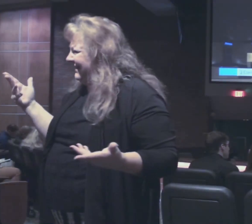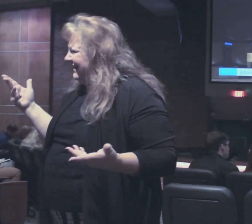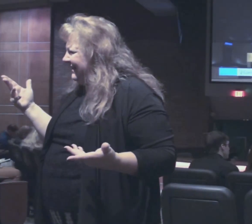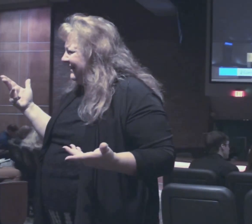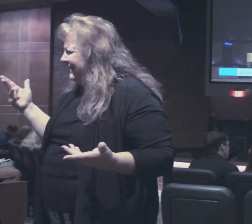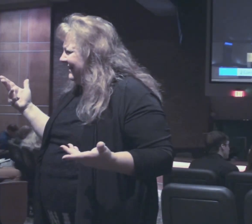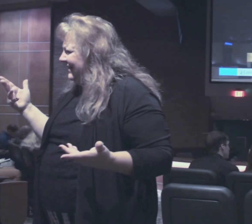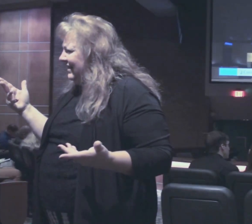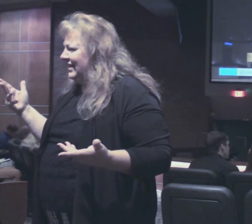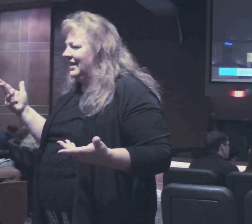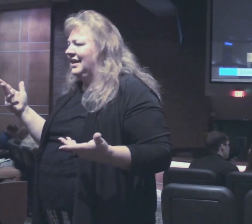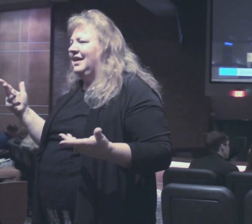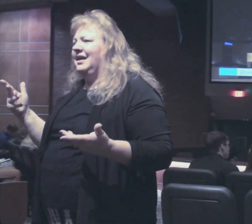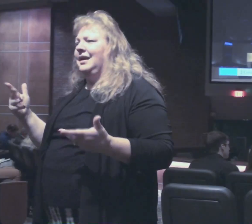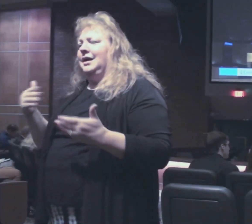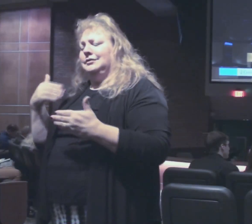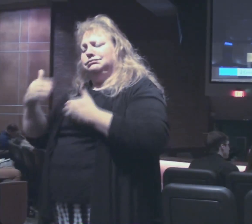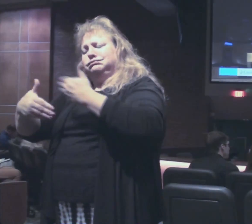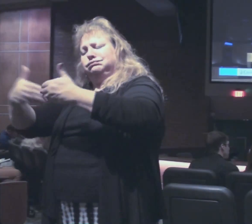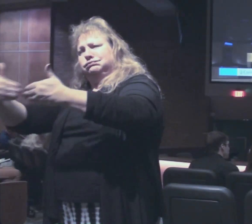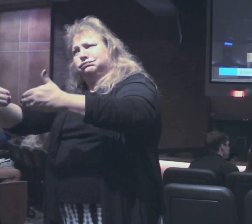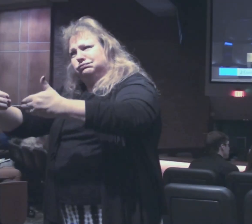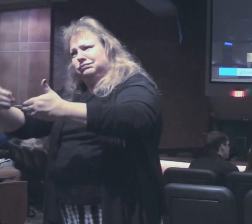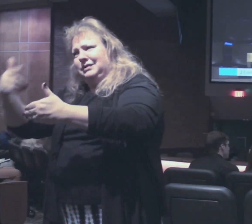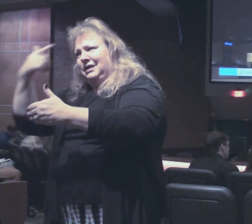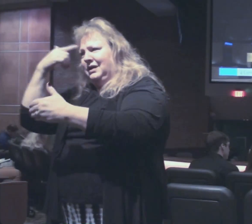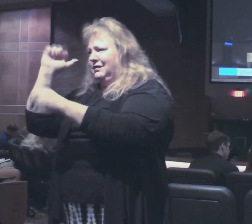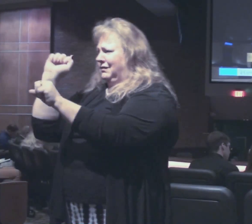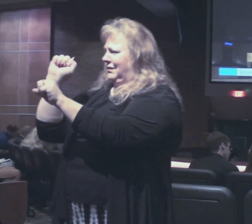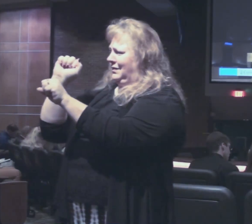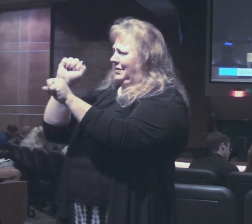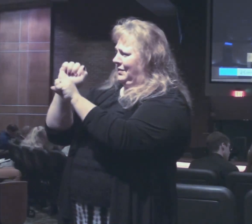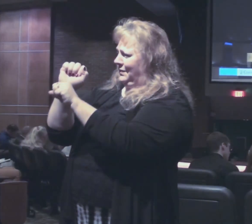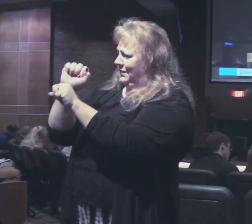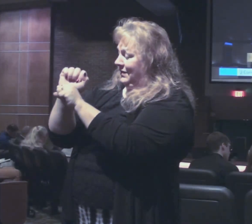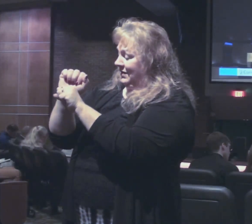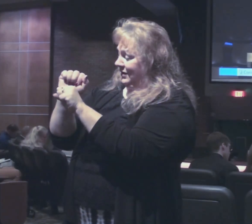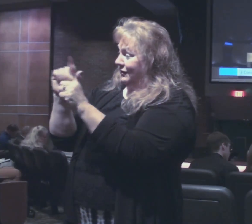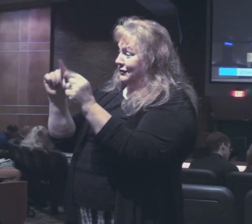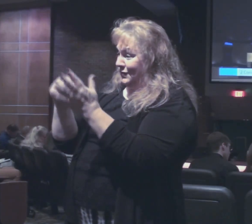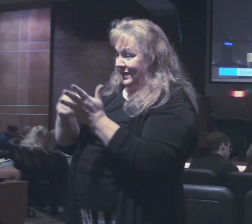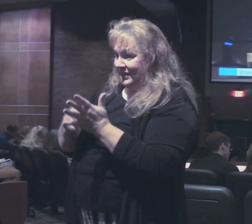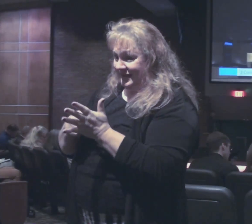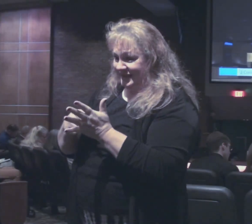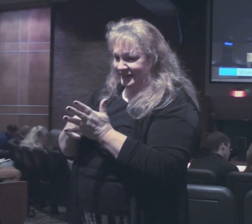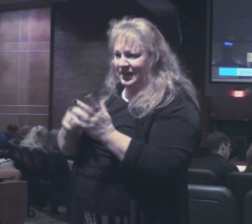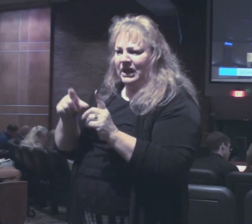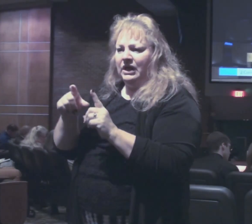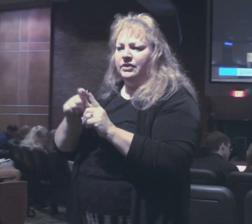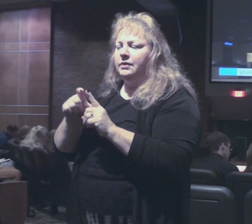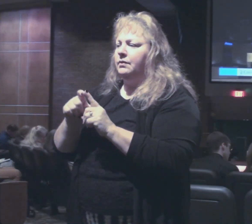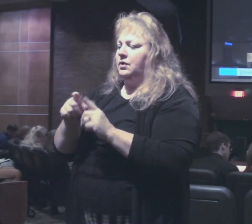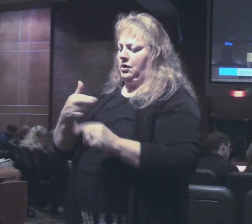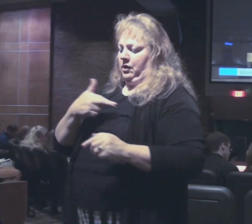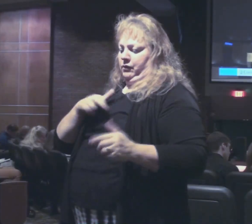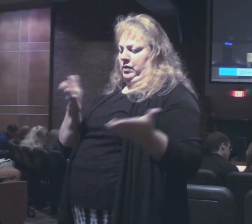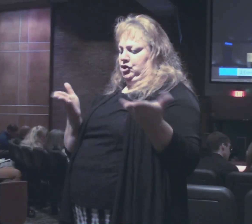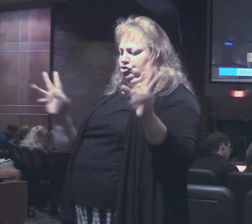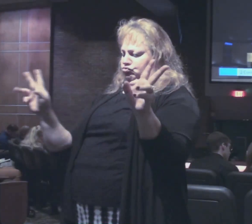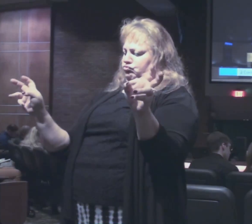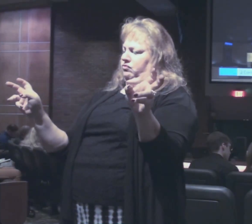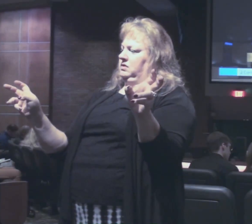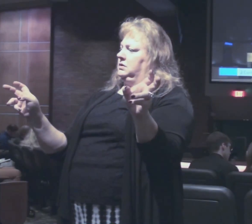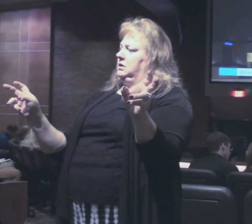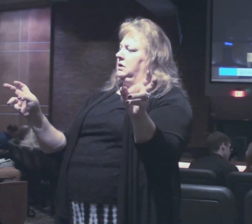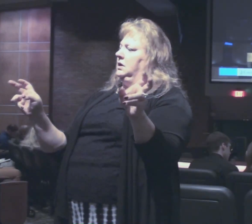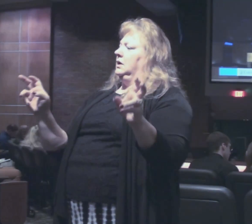and it just goes on for the ministry of this service word that often used of religious service we get